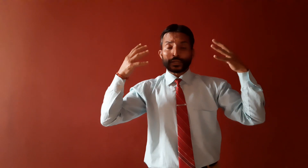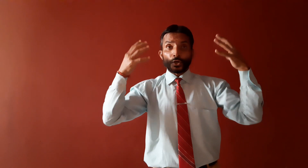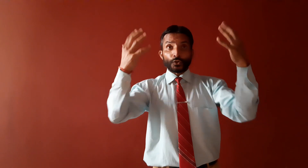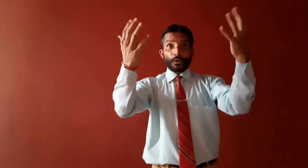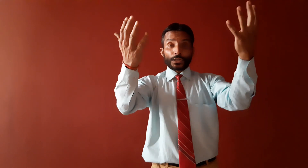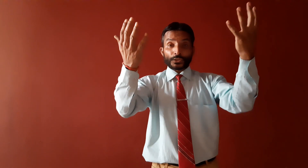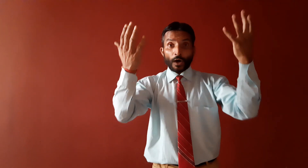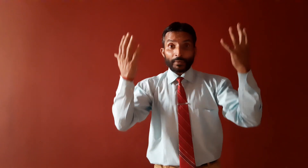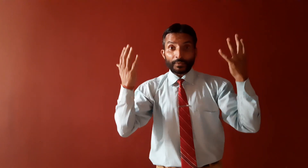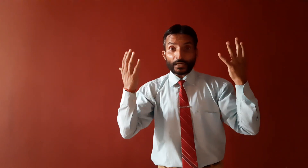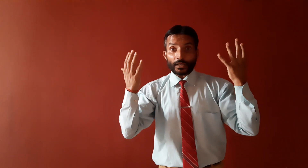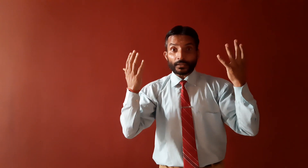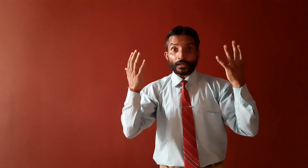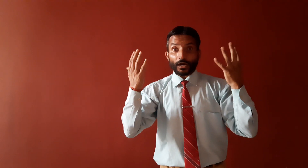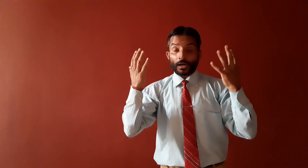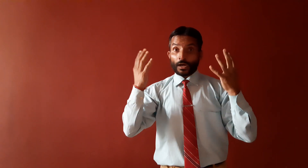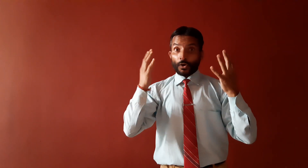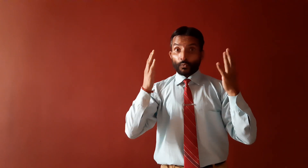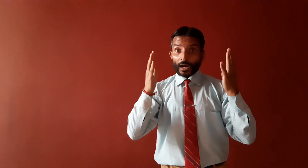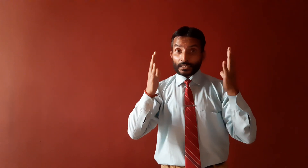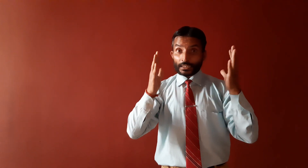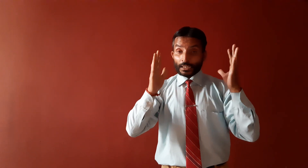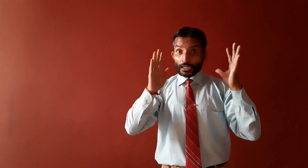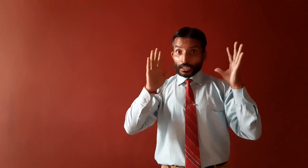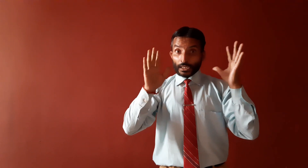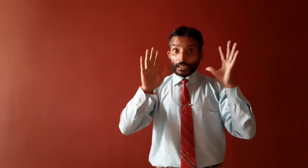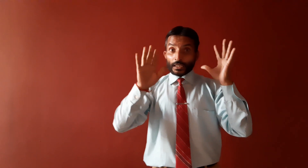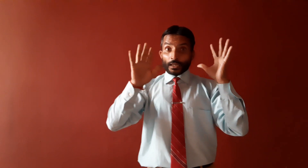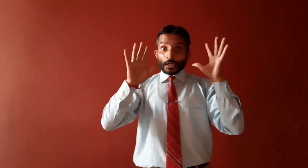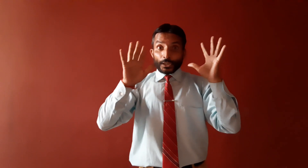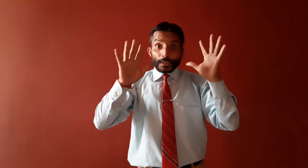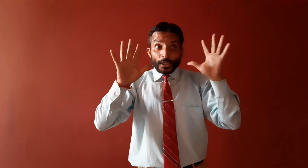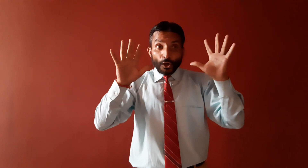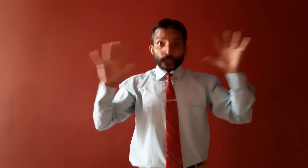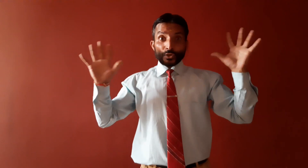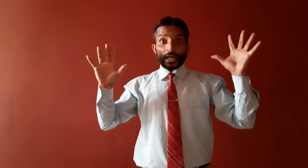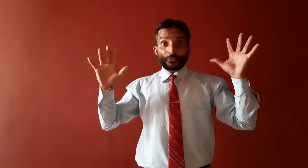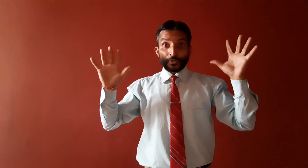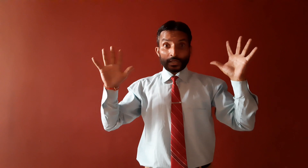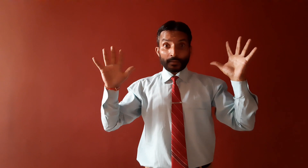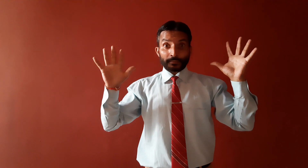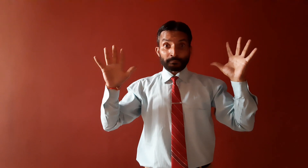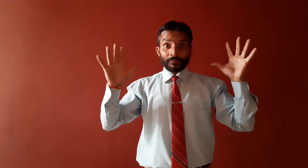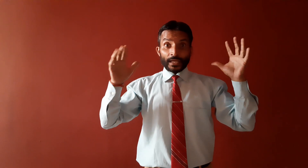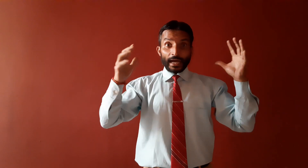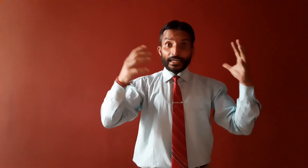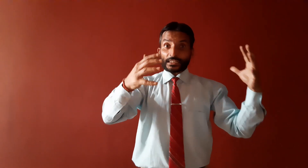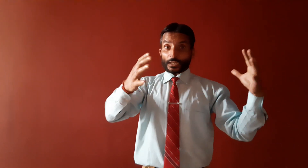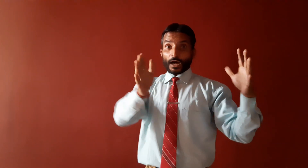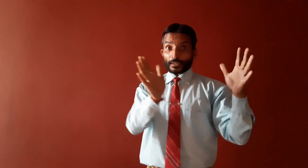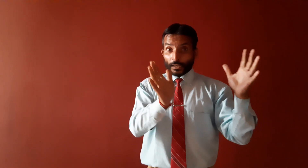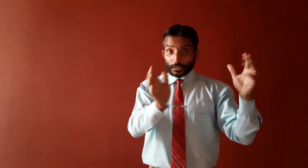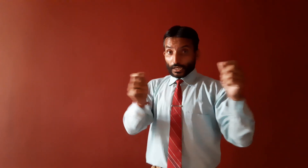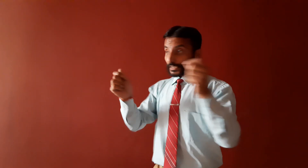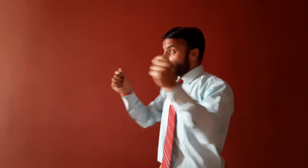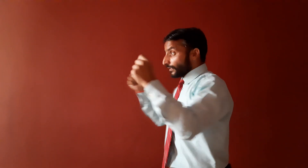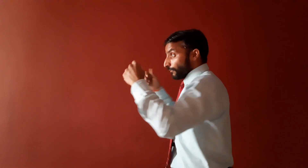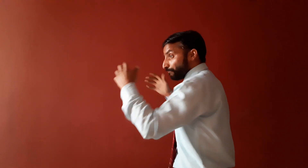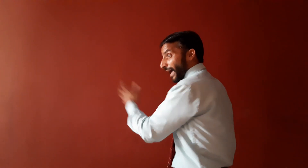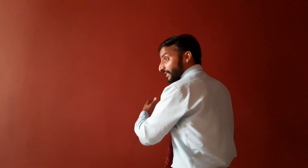towards Swami Vivekananda. But, he also got fear out. And he start turning back